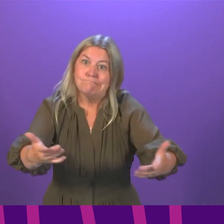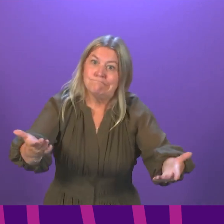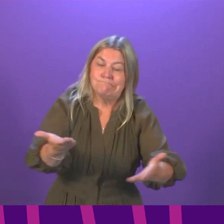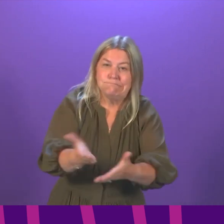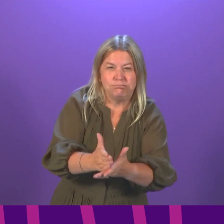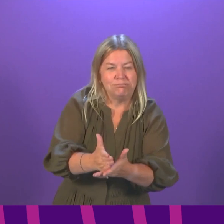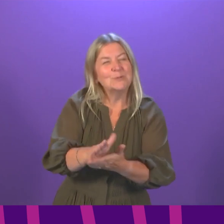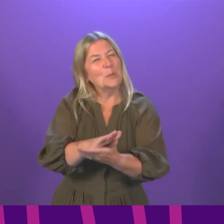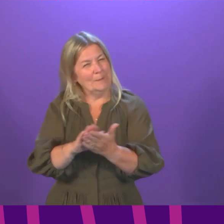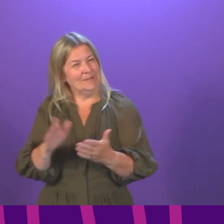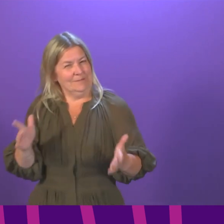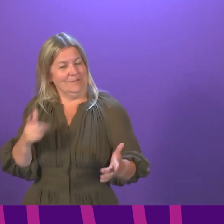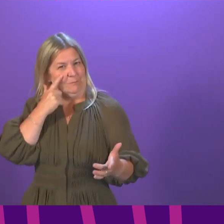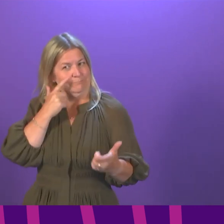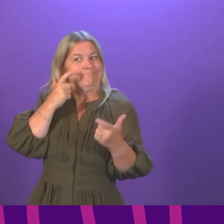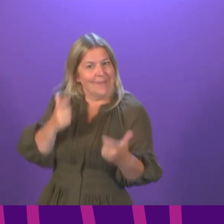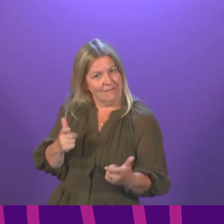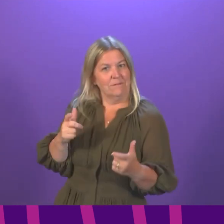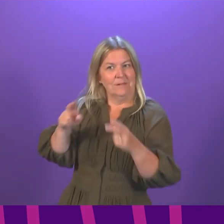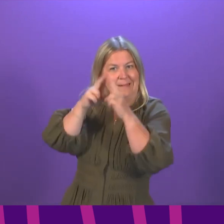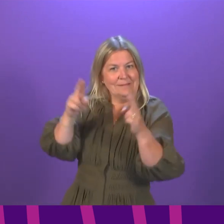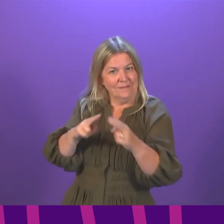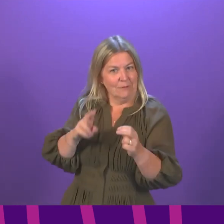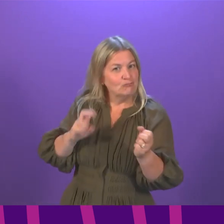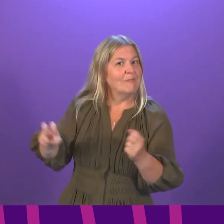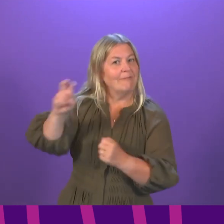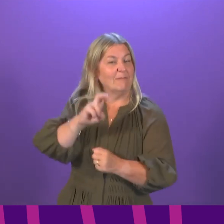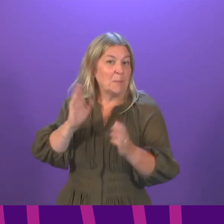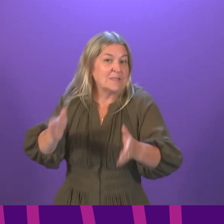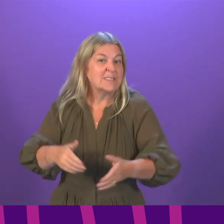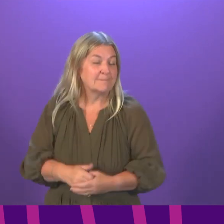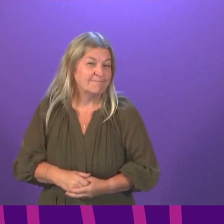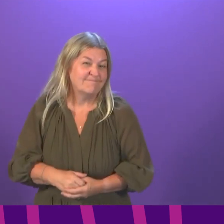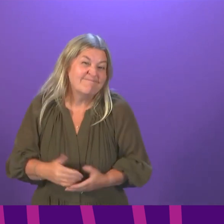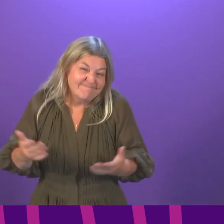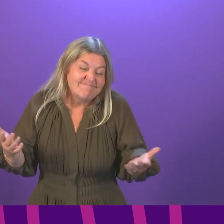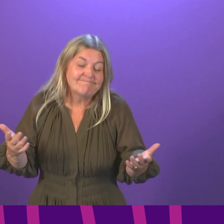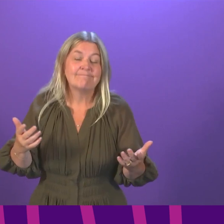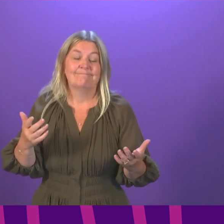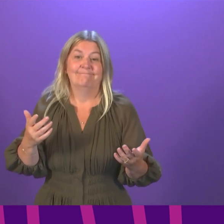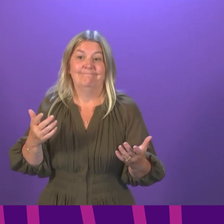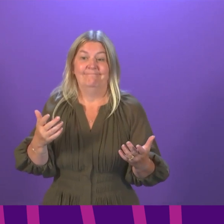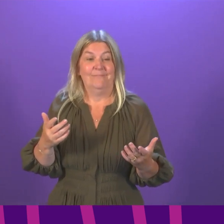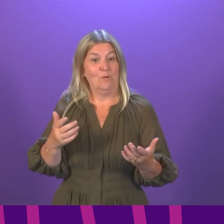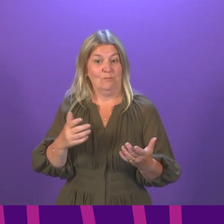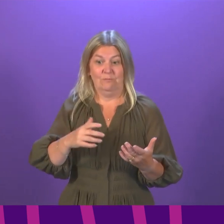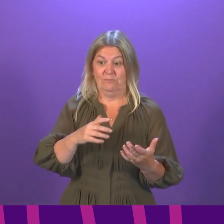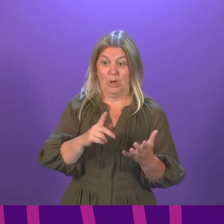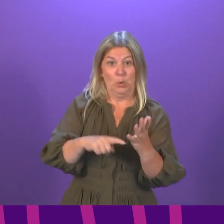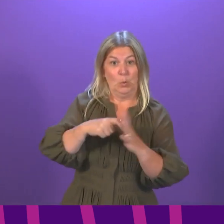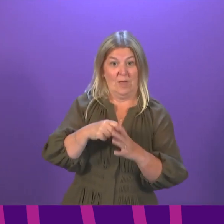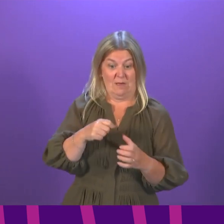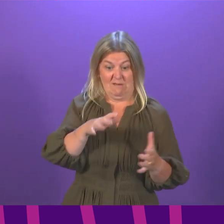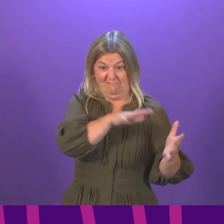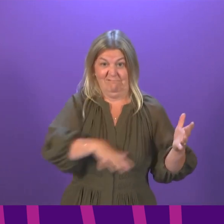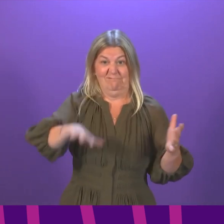tools to deal with that as effectively as possible. Of course, given the nature of the island we live on, the more consistency across the different